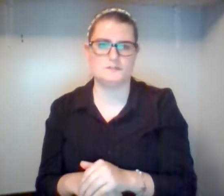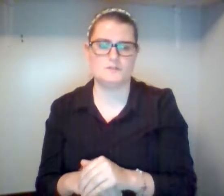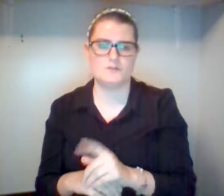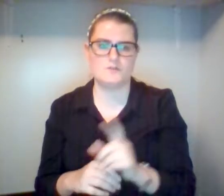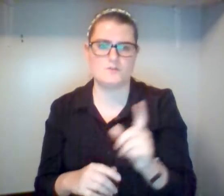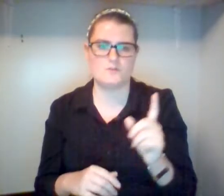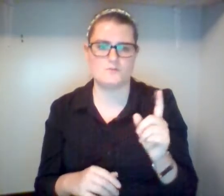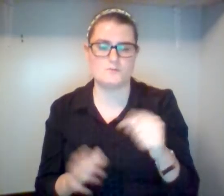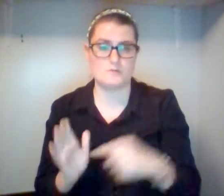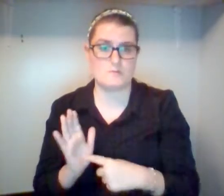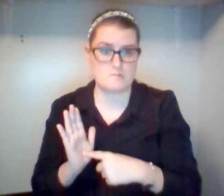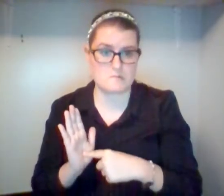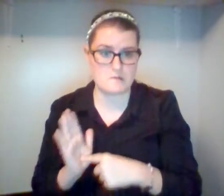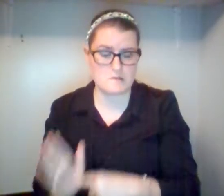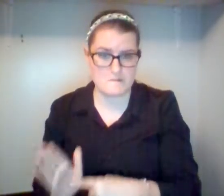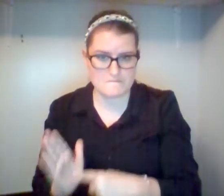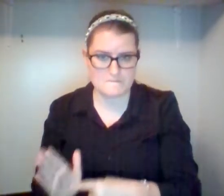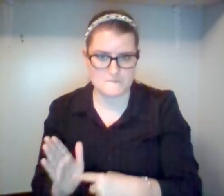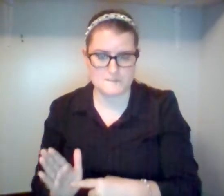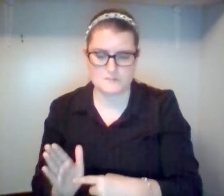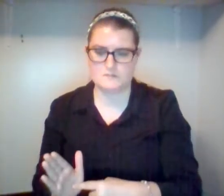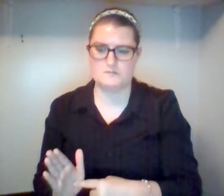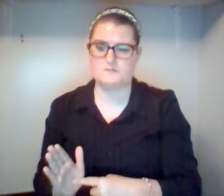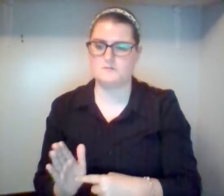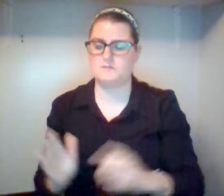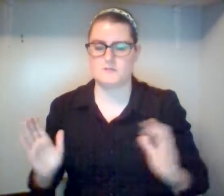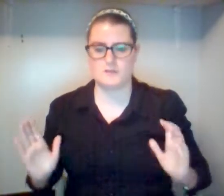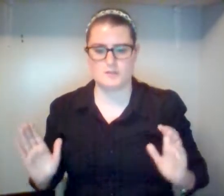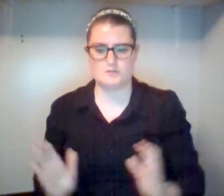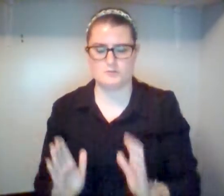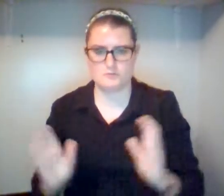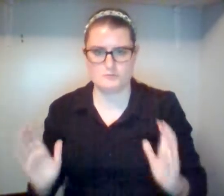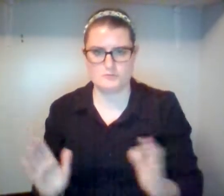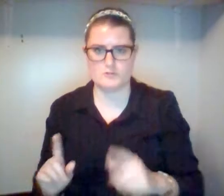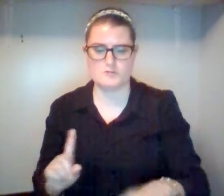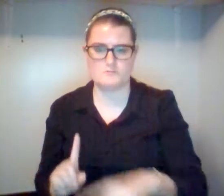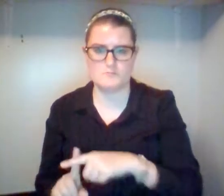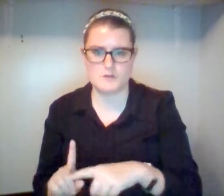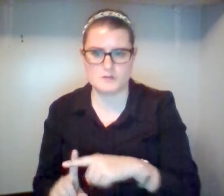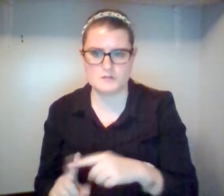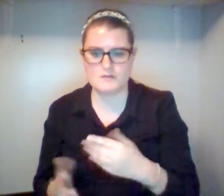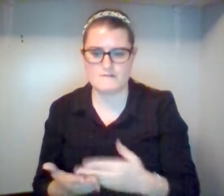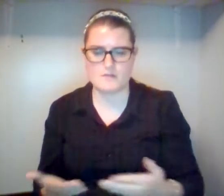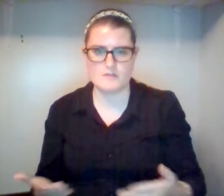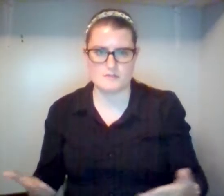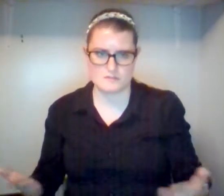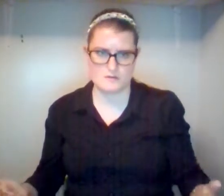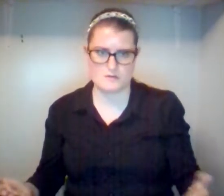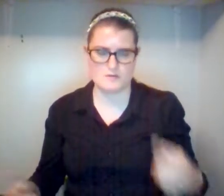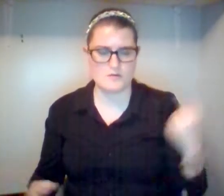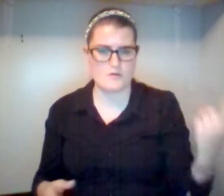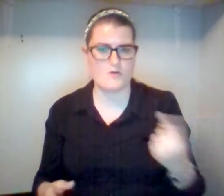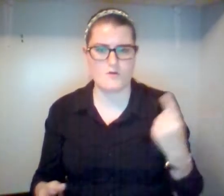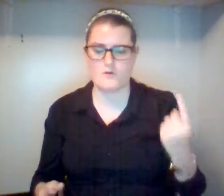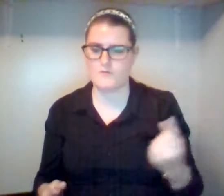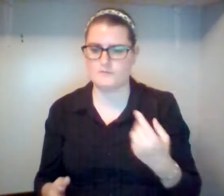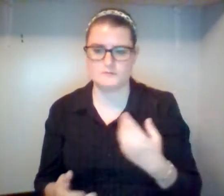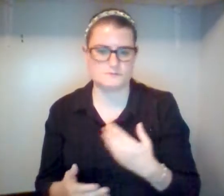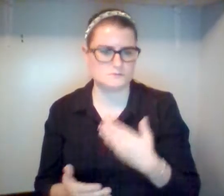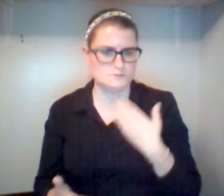on aggressively positive doing of good deeds that, in general, the